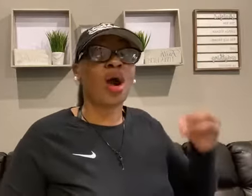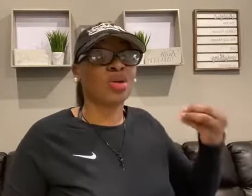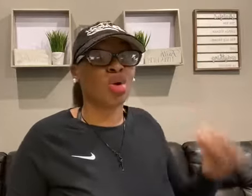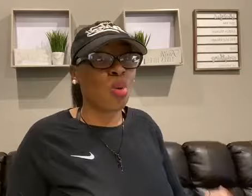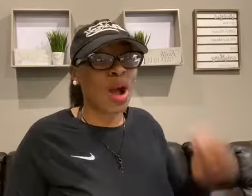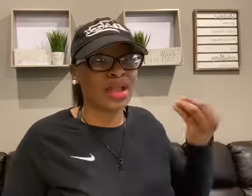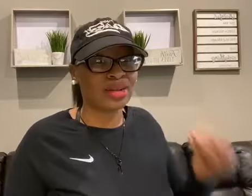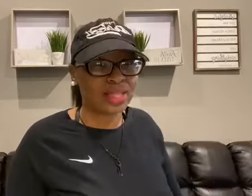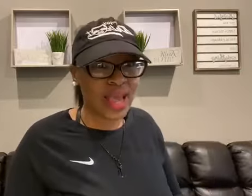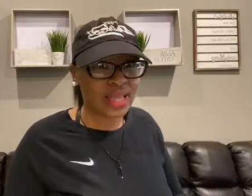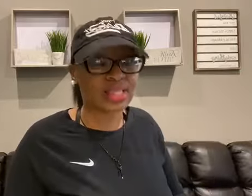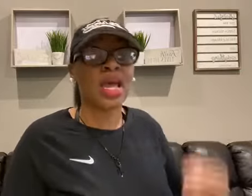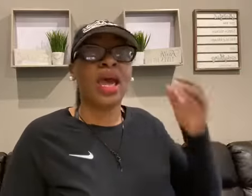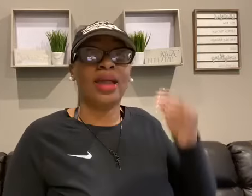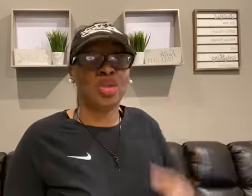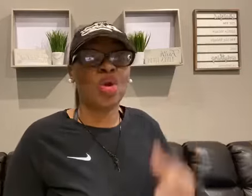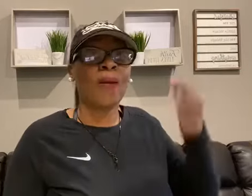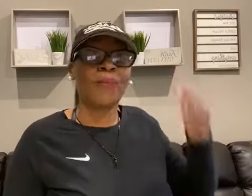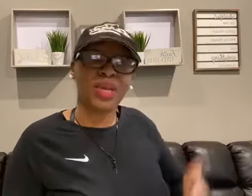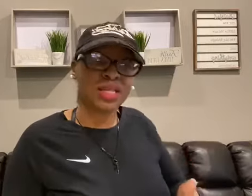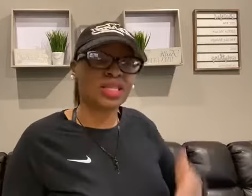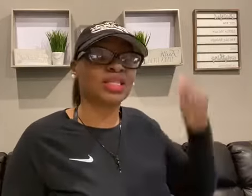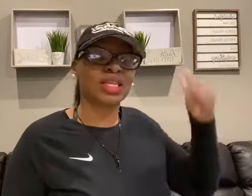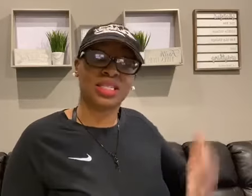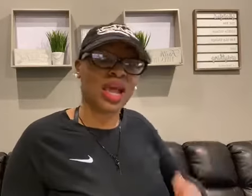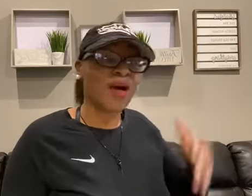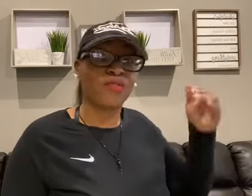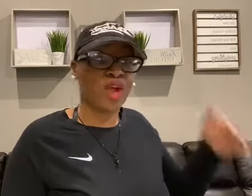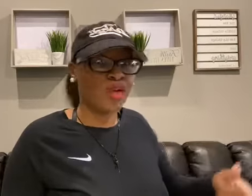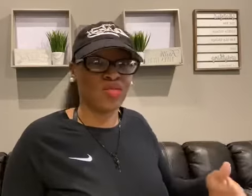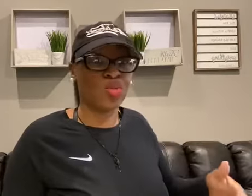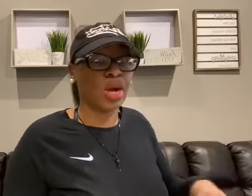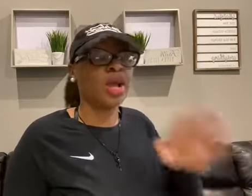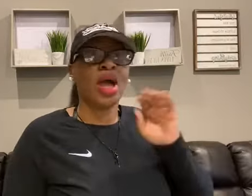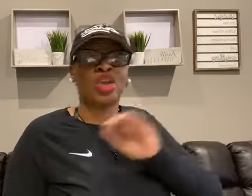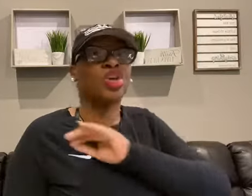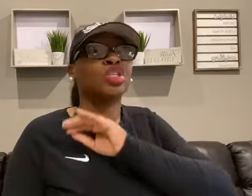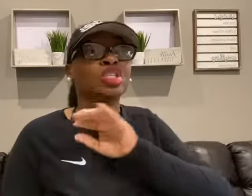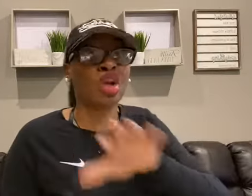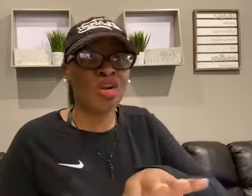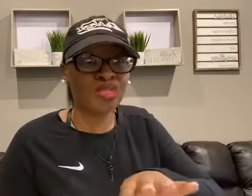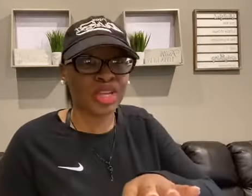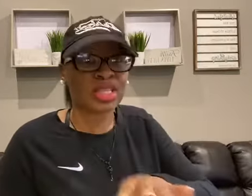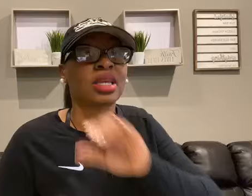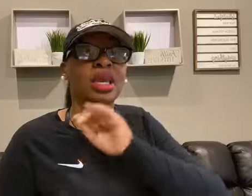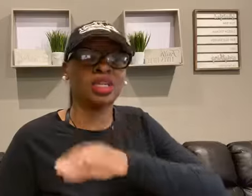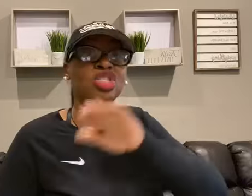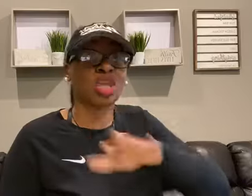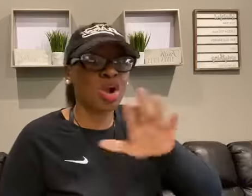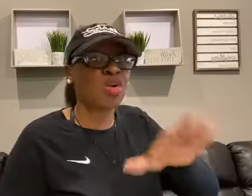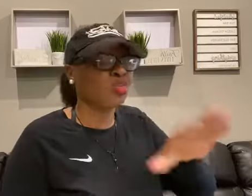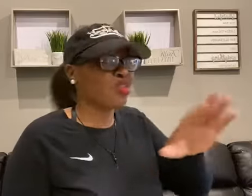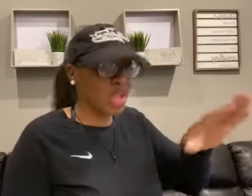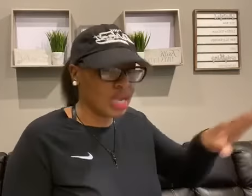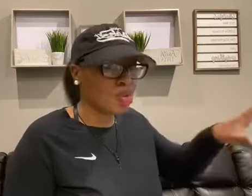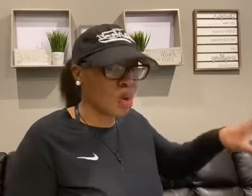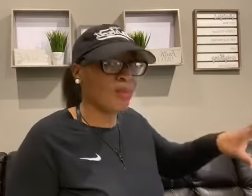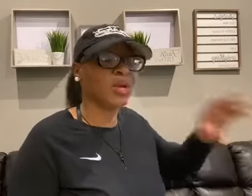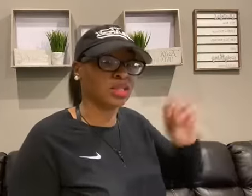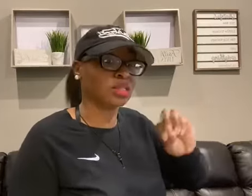are an acquired taste and your business is not for everyone. Your service can serve anyone because